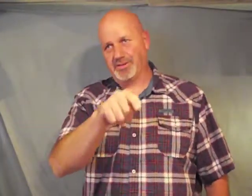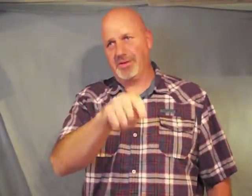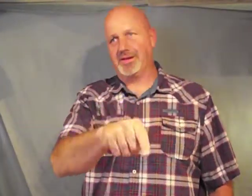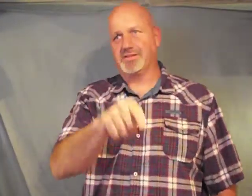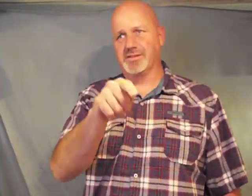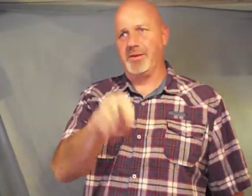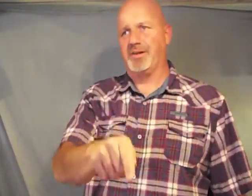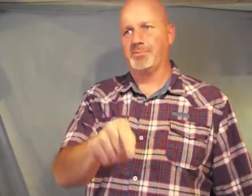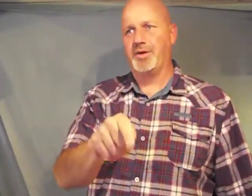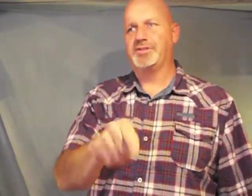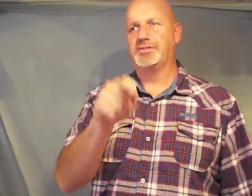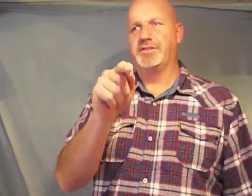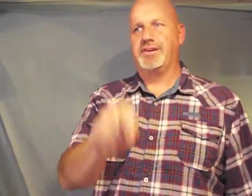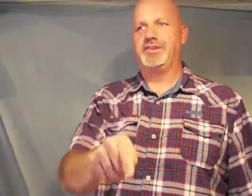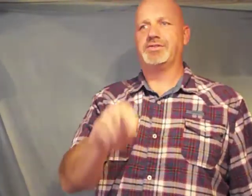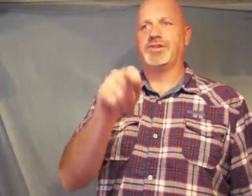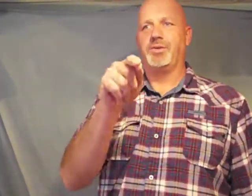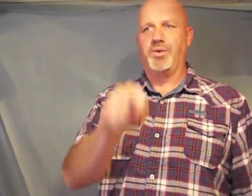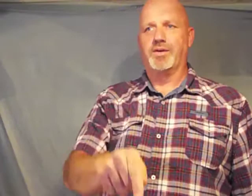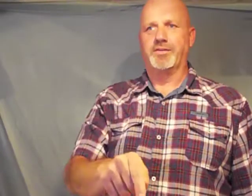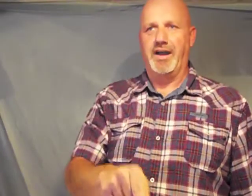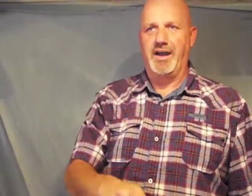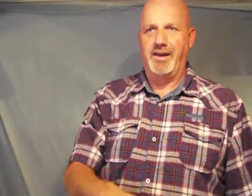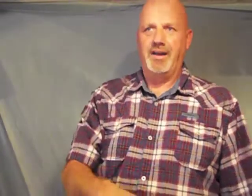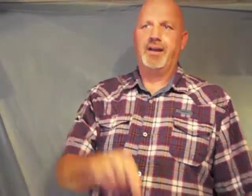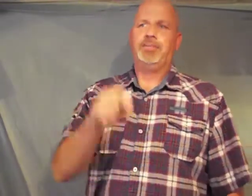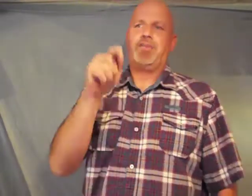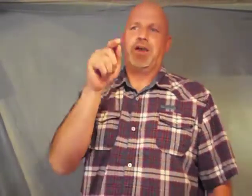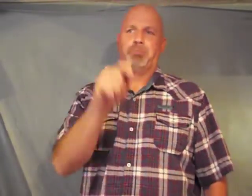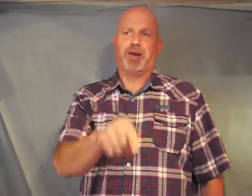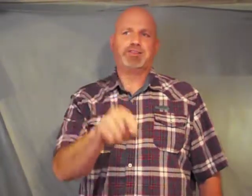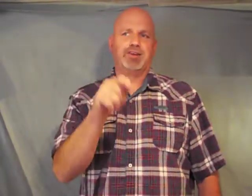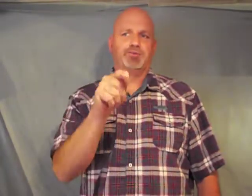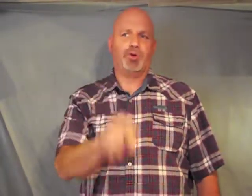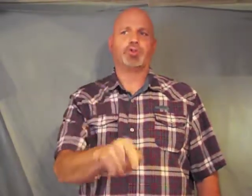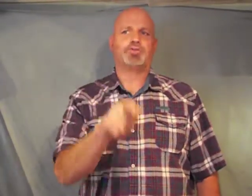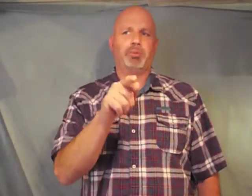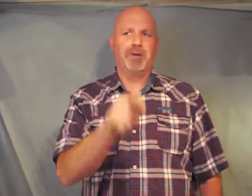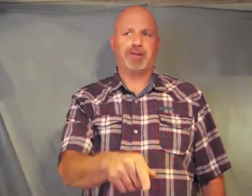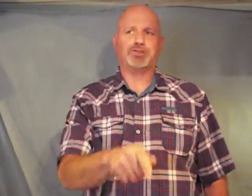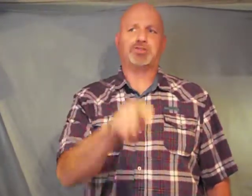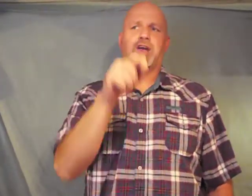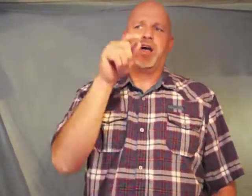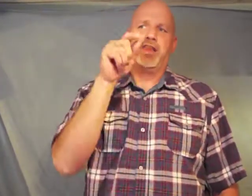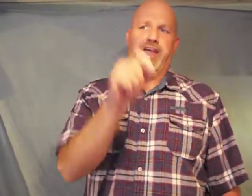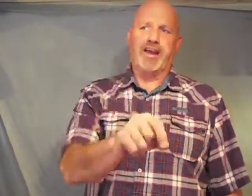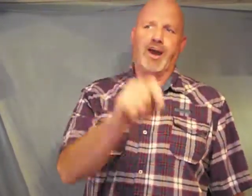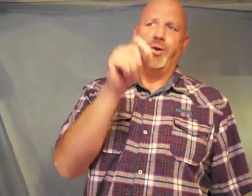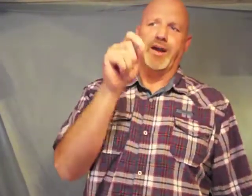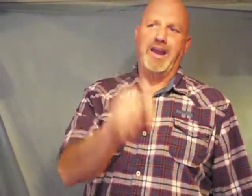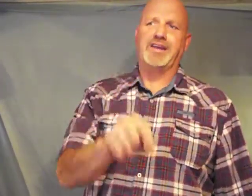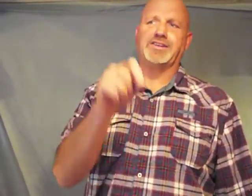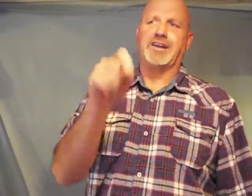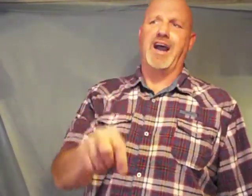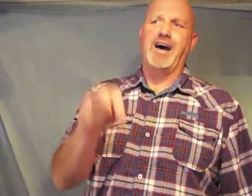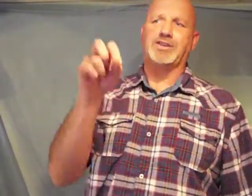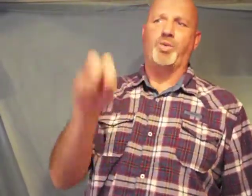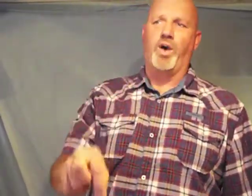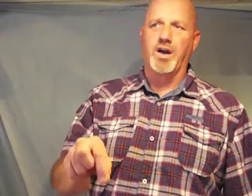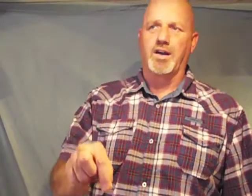marriages upon the preachers and teachers of the word of God and placing forceful measures that go against God's work